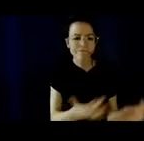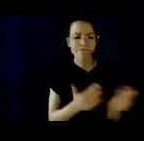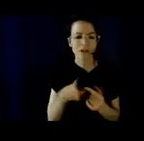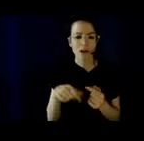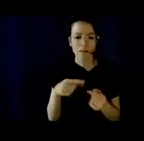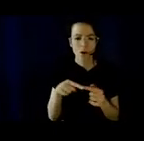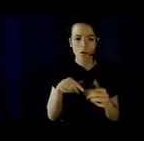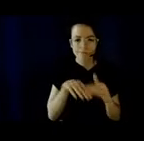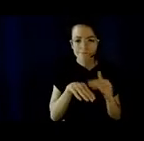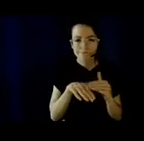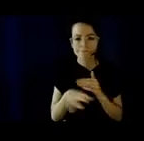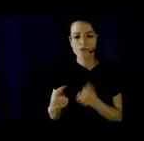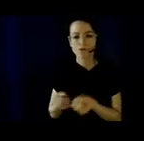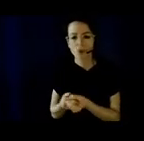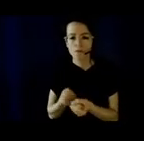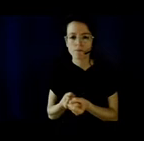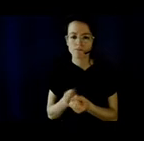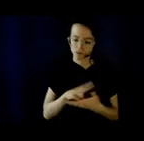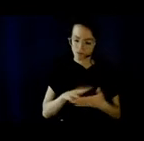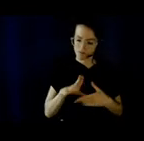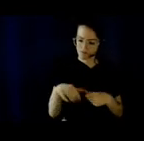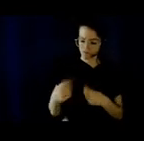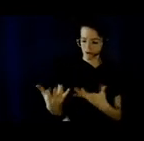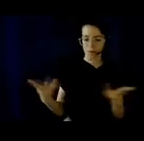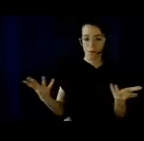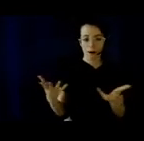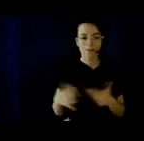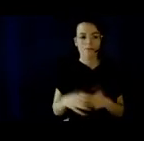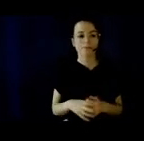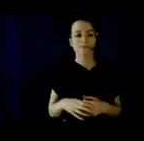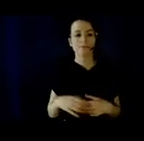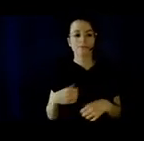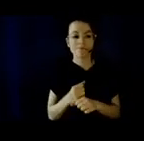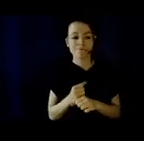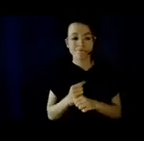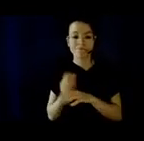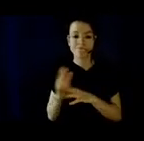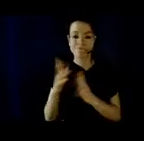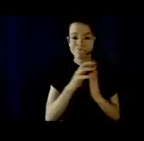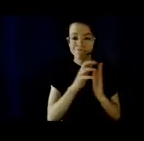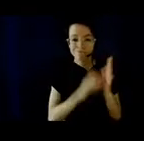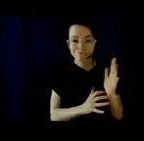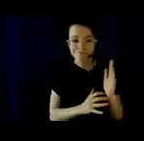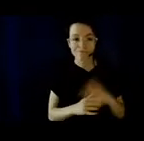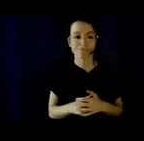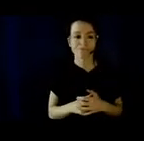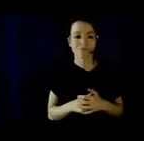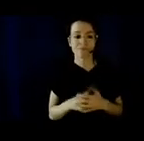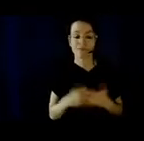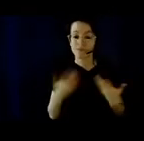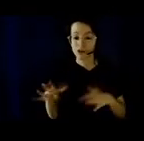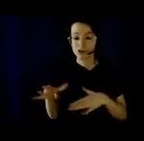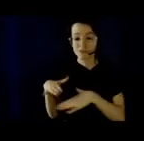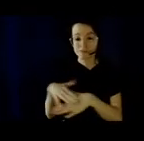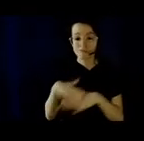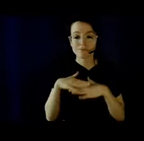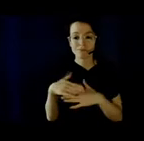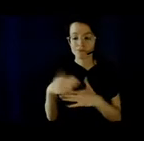presenting key findings from the survey. And we also consulted with six disabled instructors about challenges